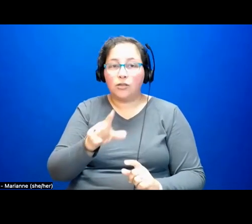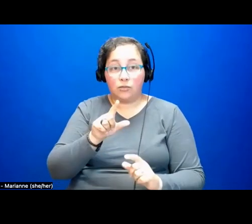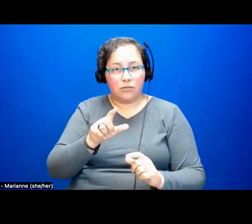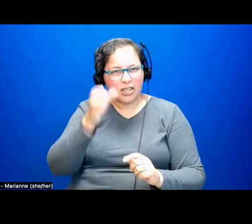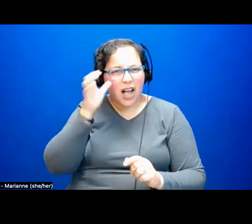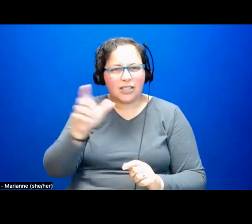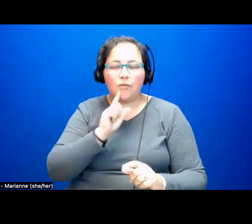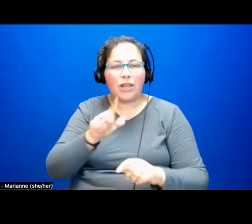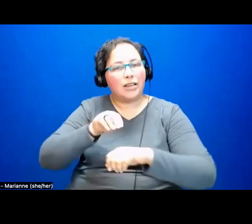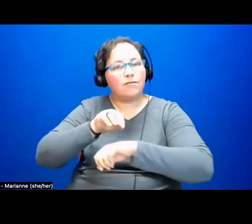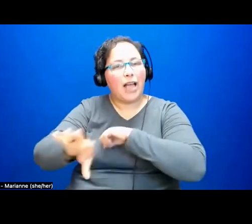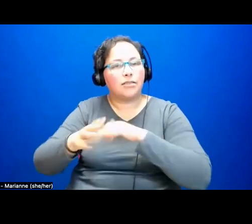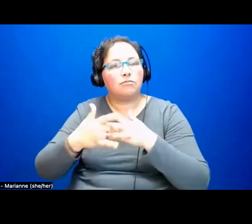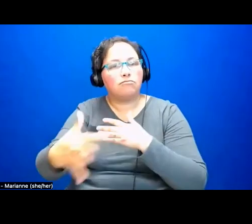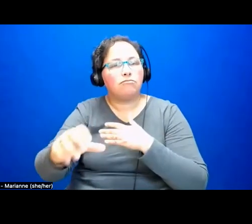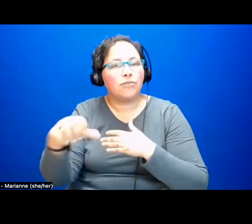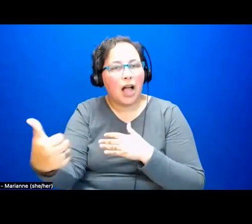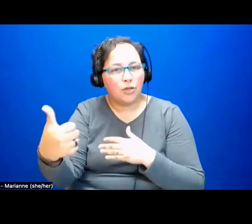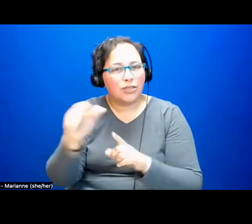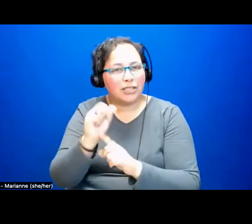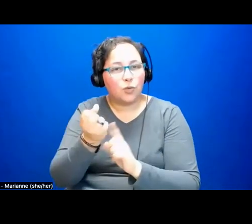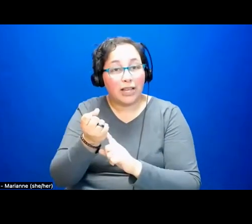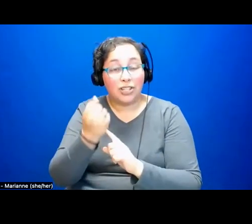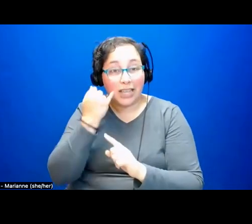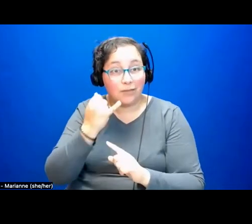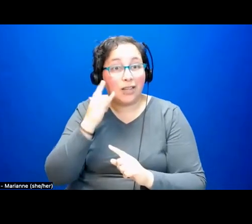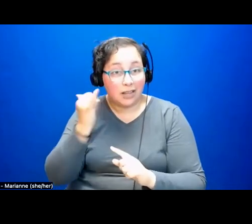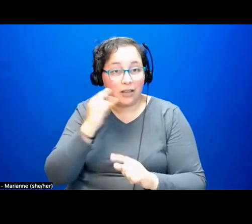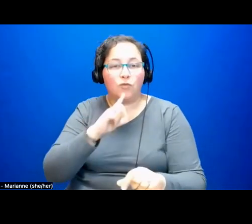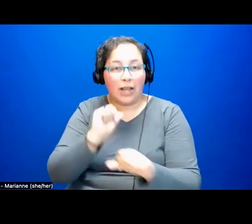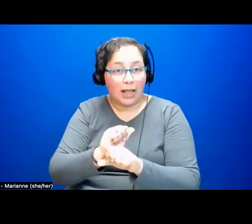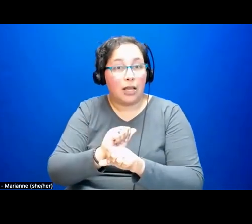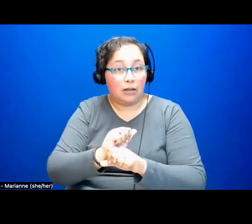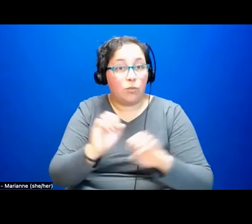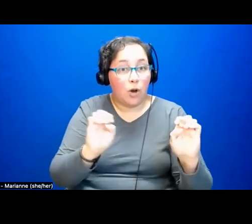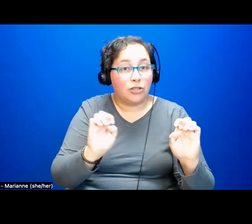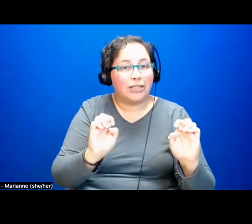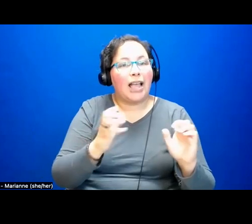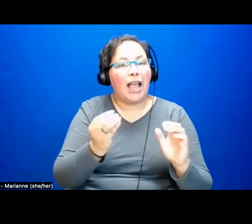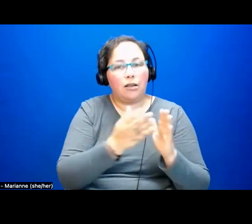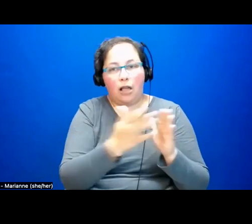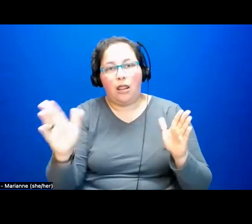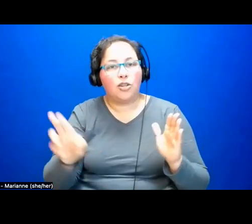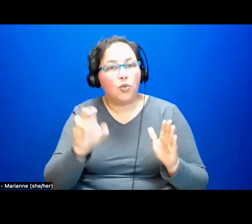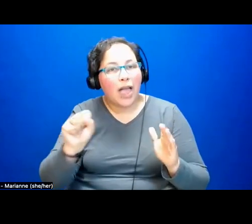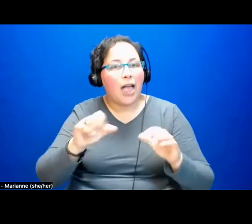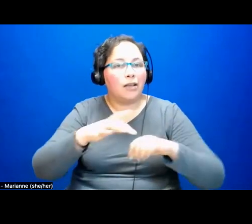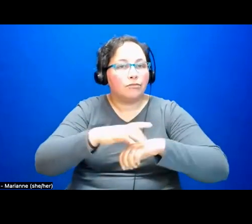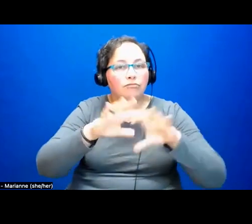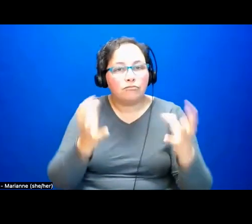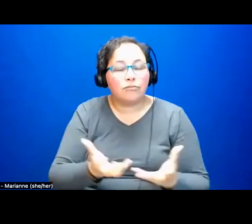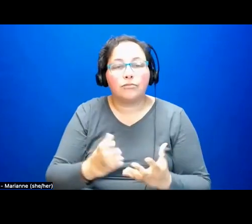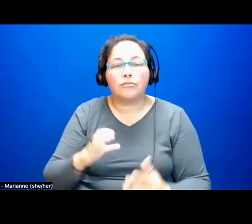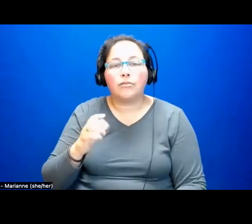terms of the never-ending state of emergency that is global racial capitalism. In Los Angeles,